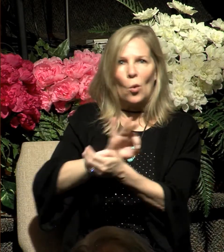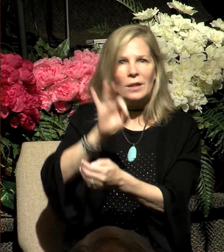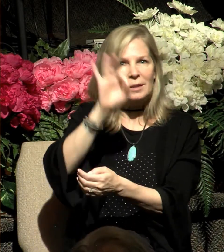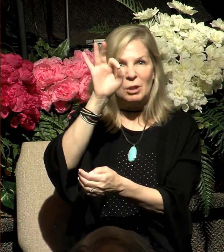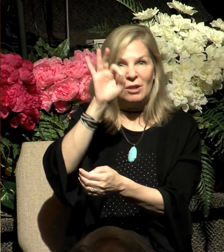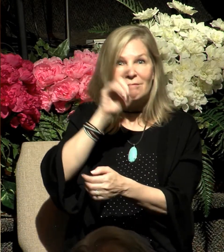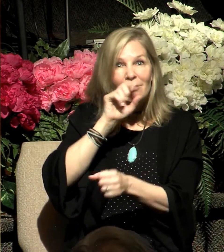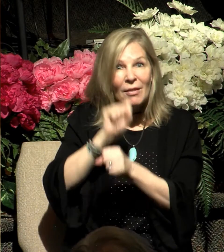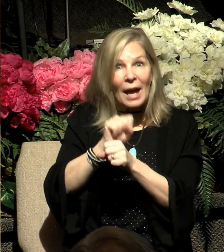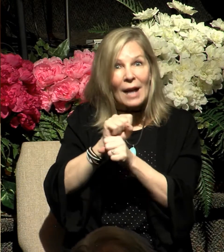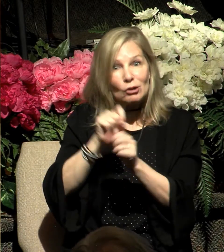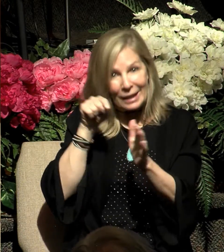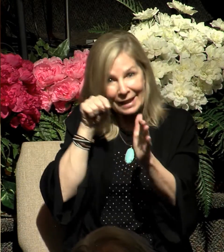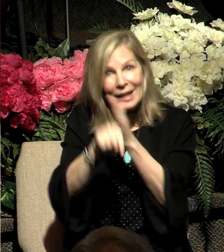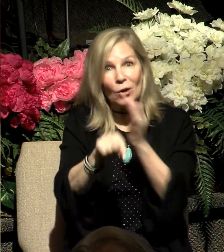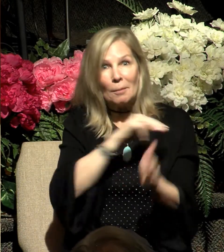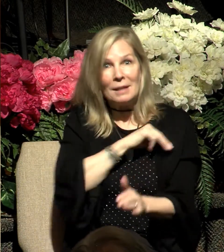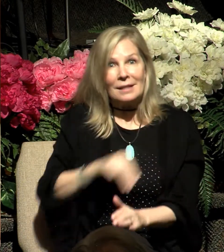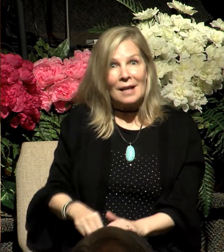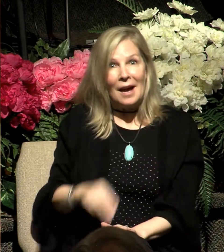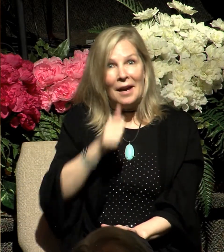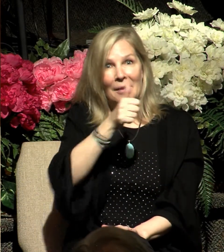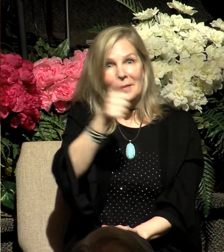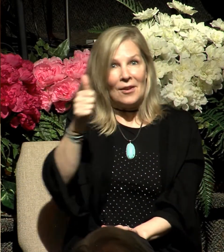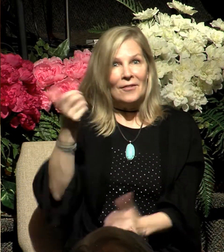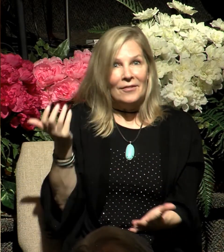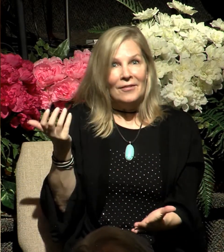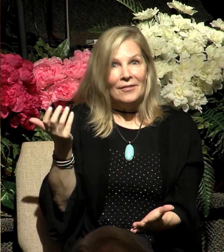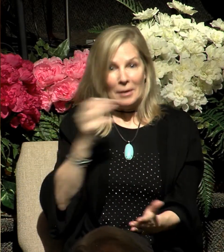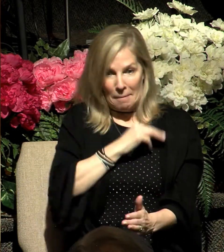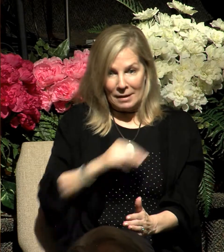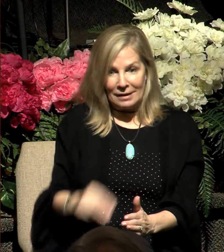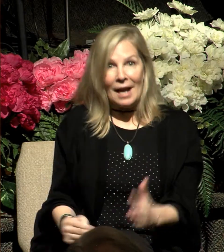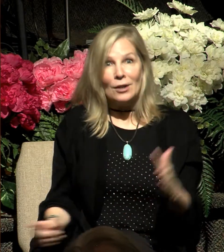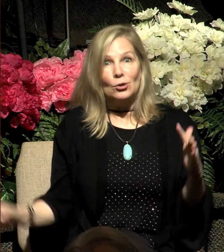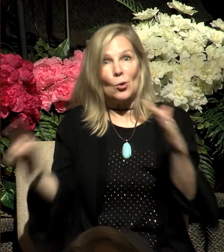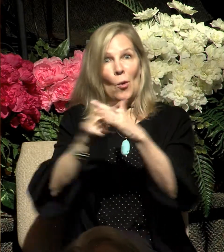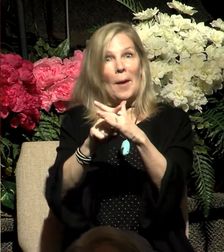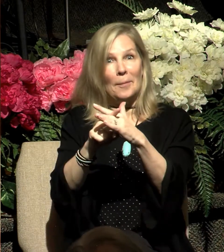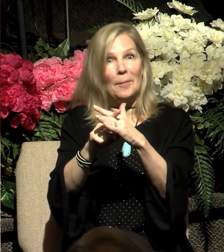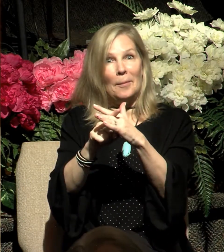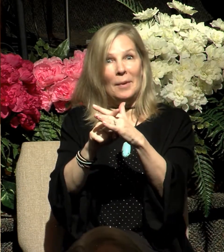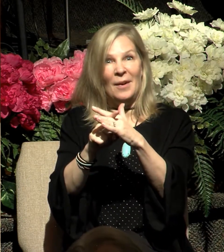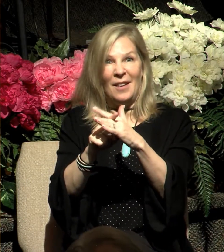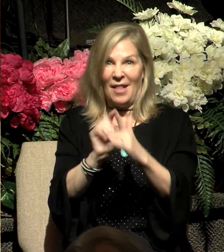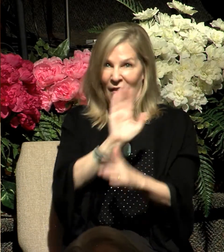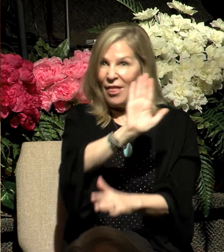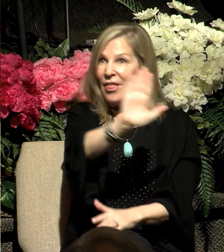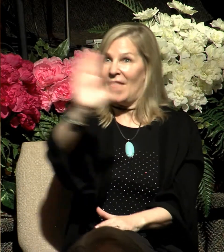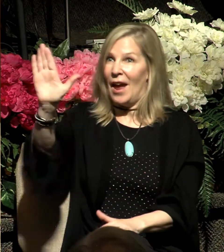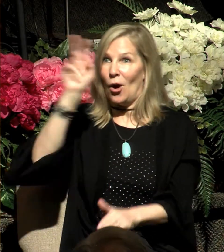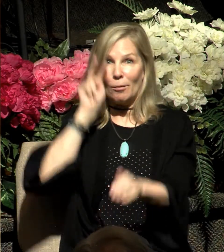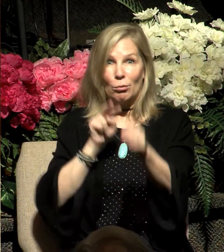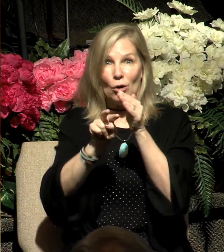actually killed the Messiah when he came. The Messiah who their own prophets predicted would come.